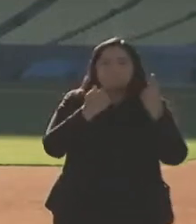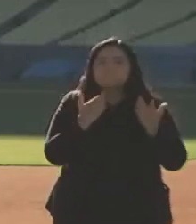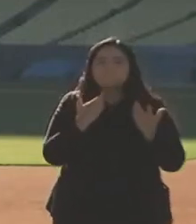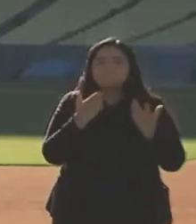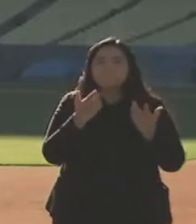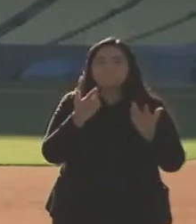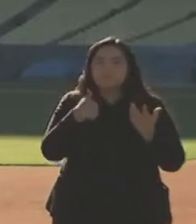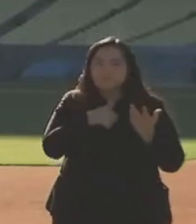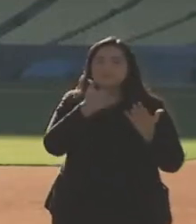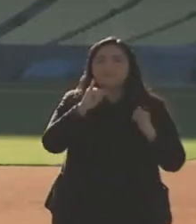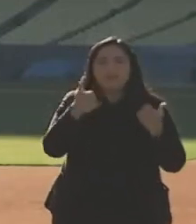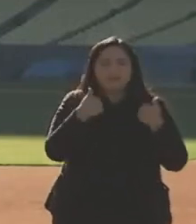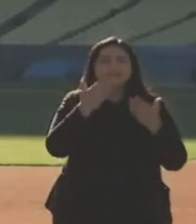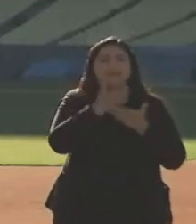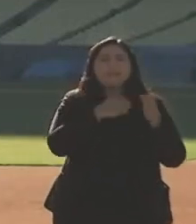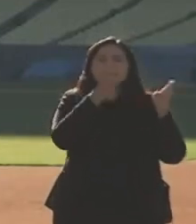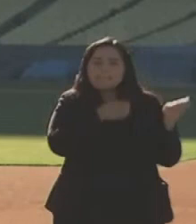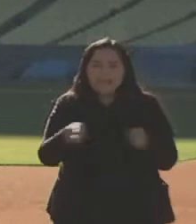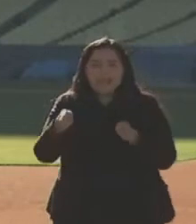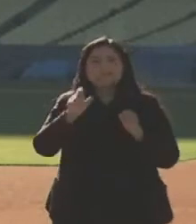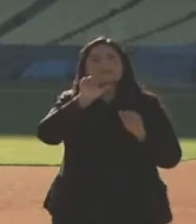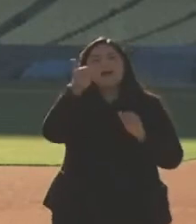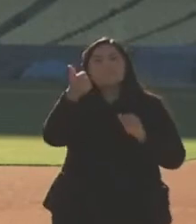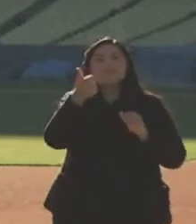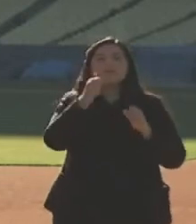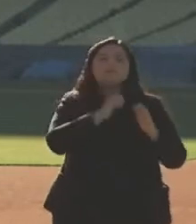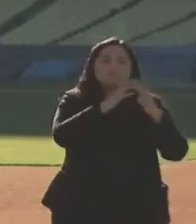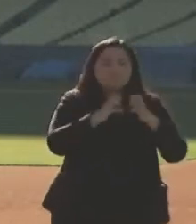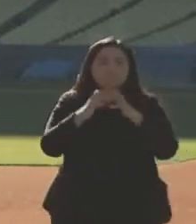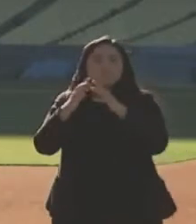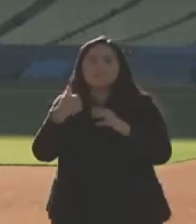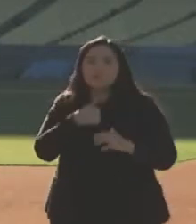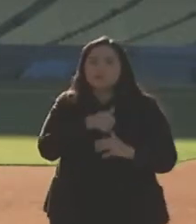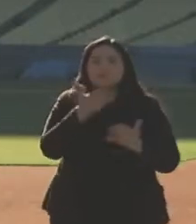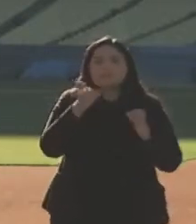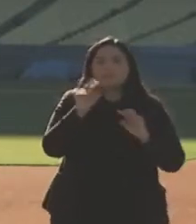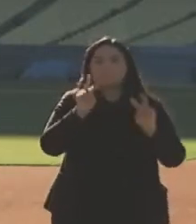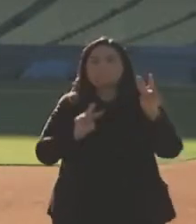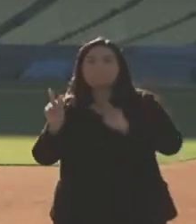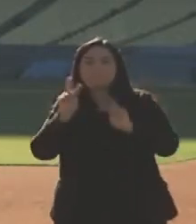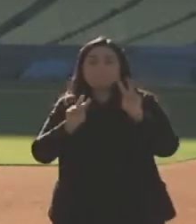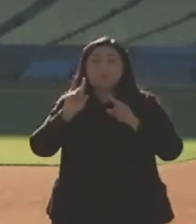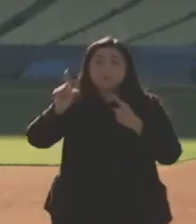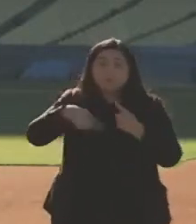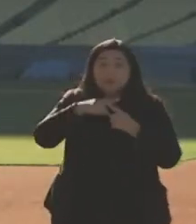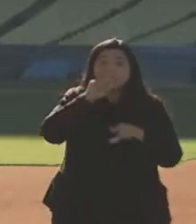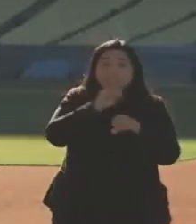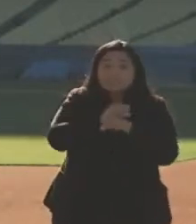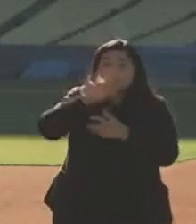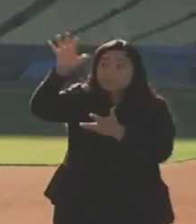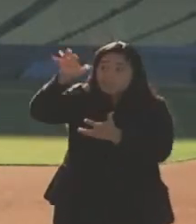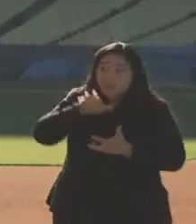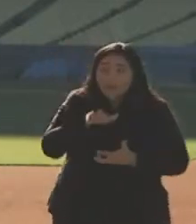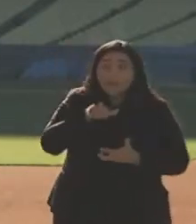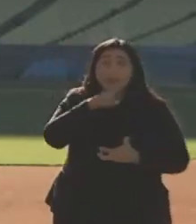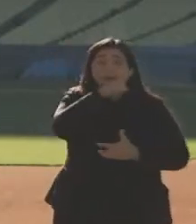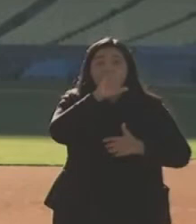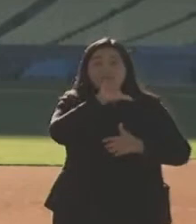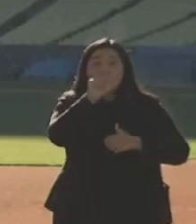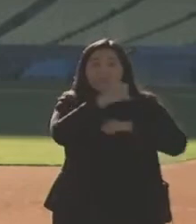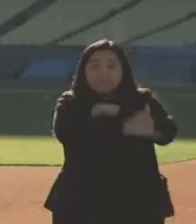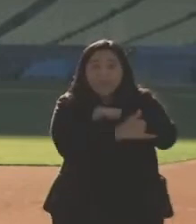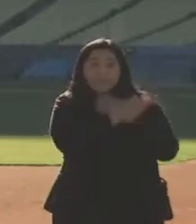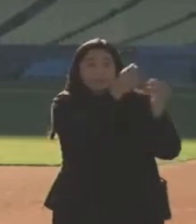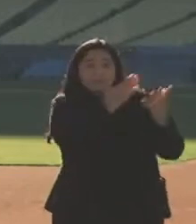the contingency plans to move to other places. We're looking at those sites. As soon as we get the supply and the county says, need more help, just as we did with